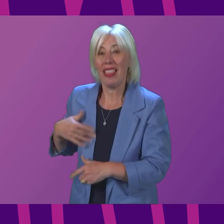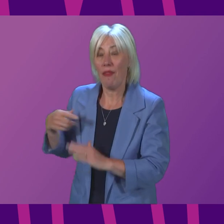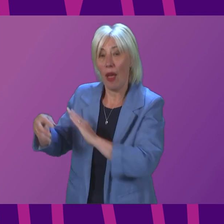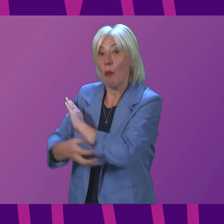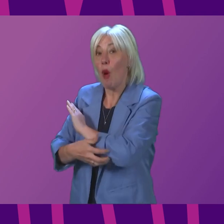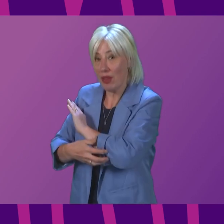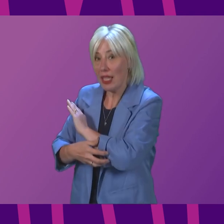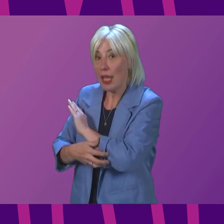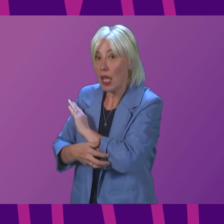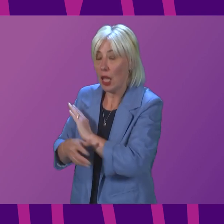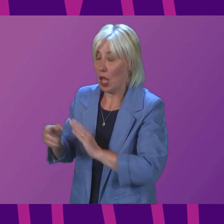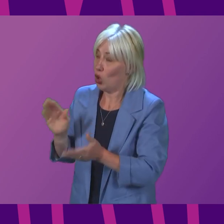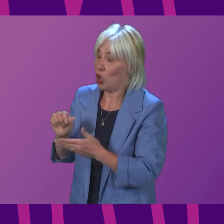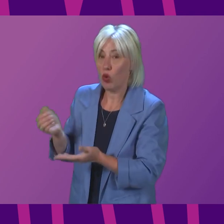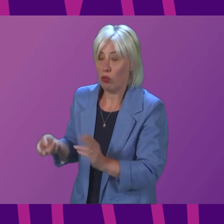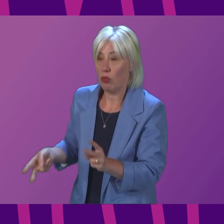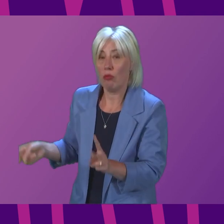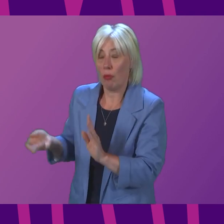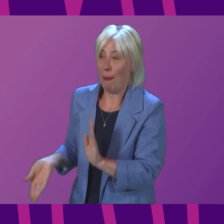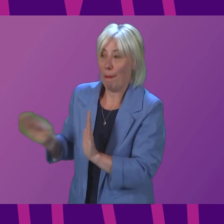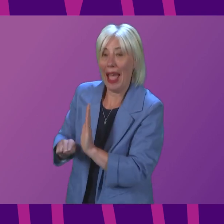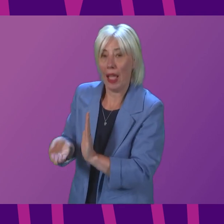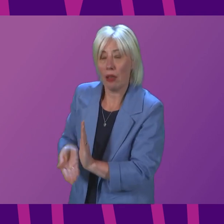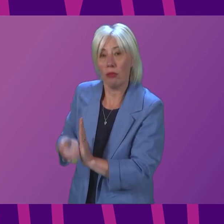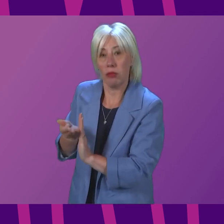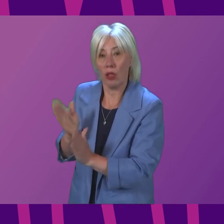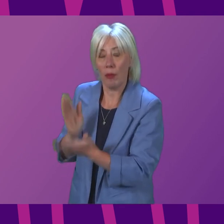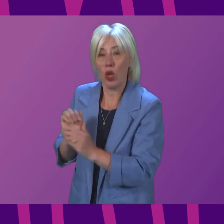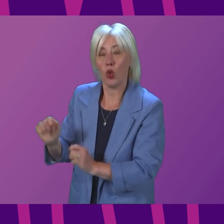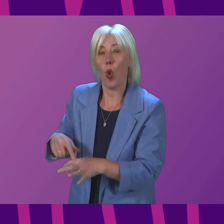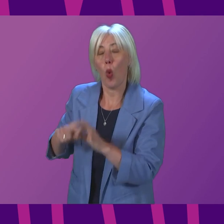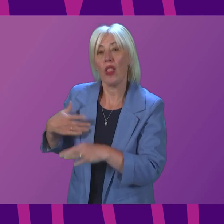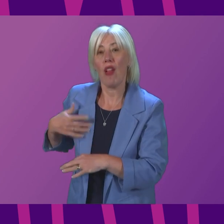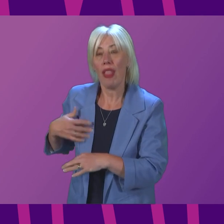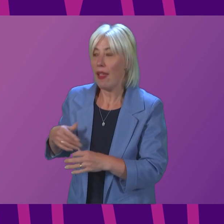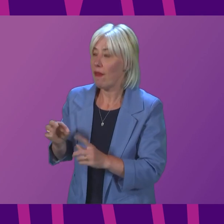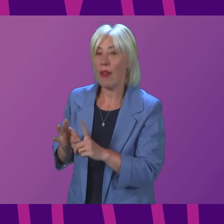because that will help their health as well as ensure that their quality of life is better as well.